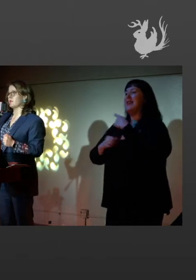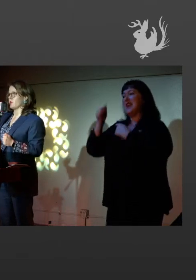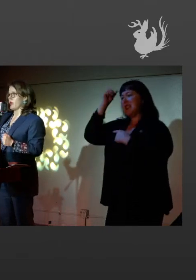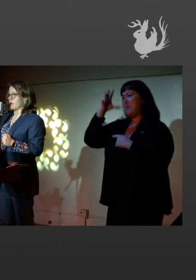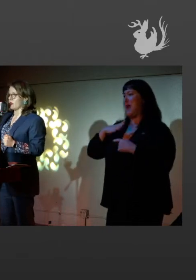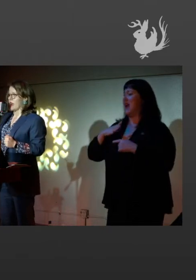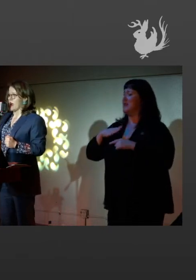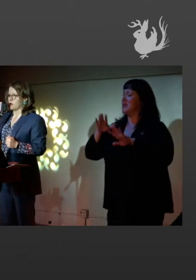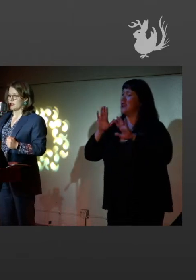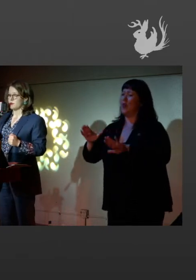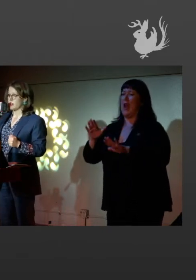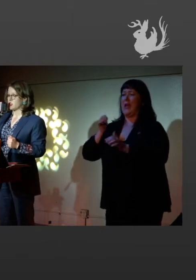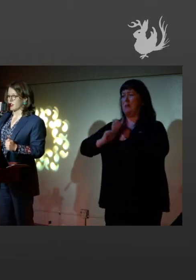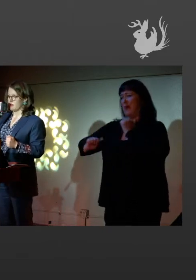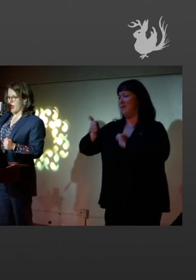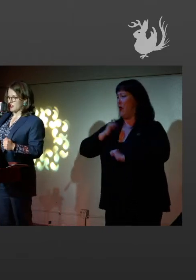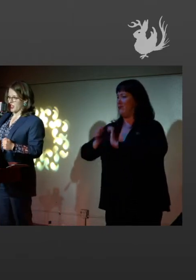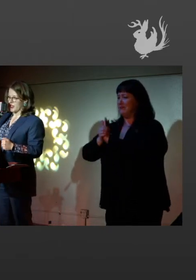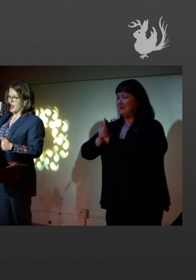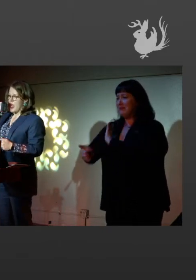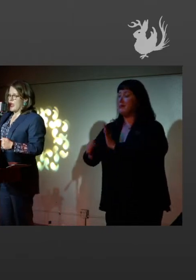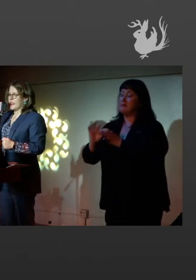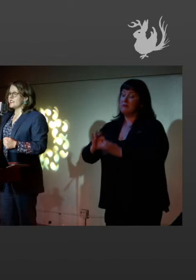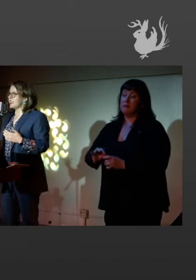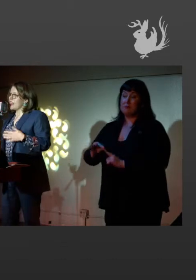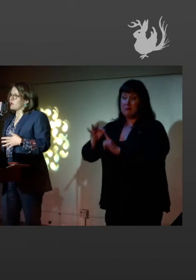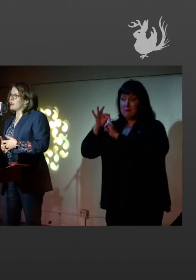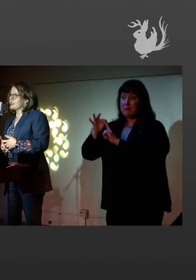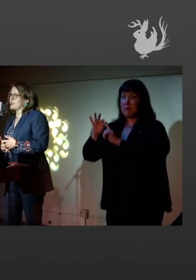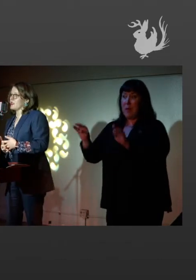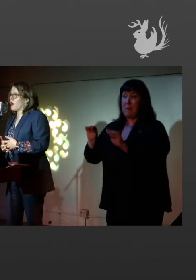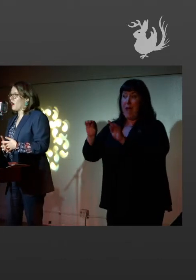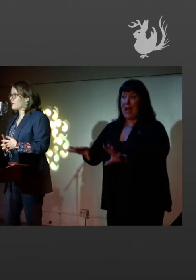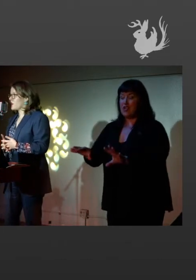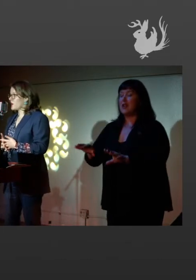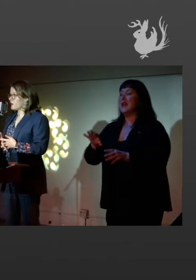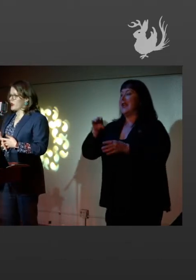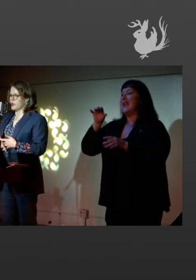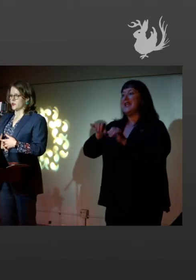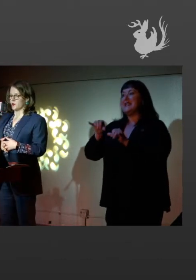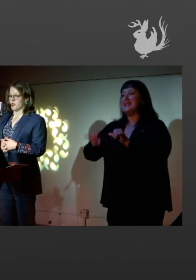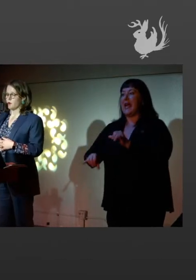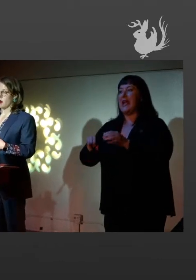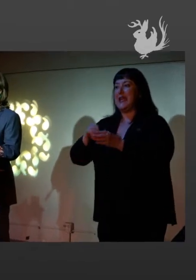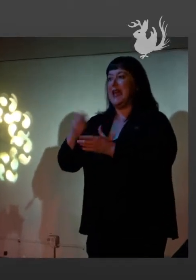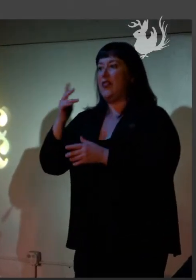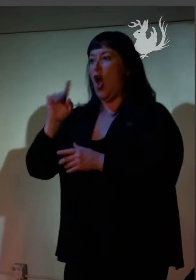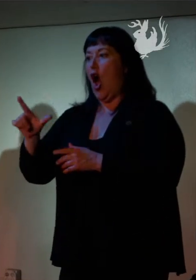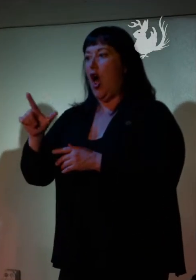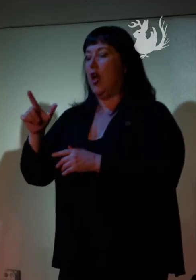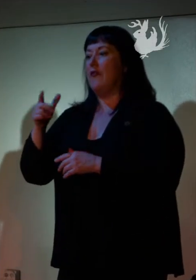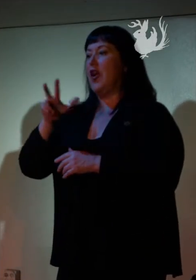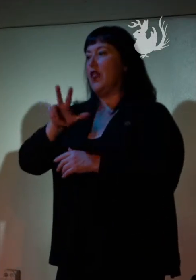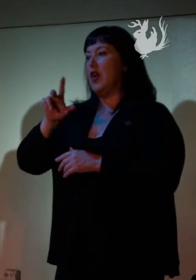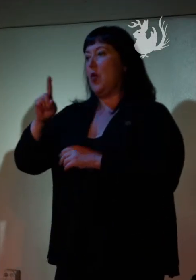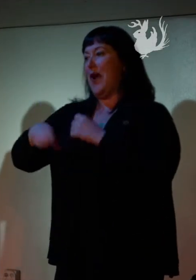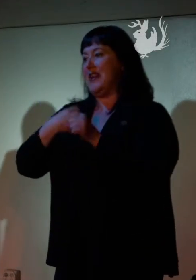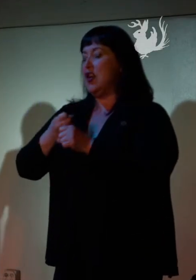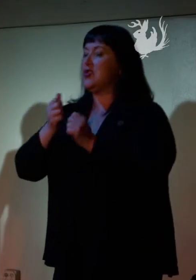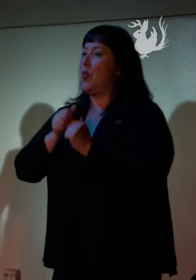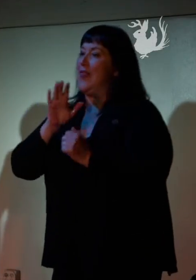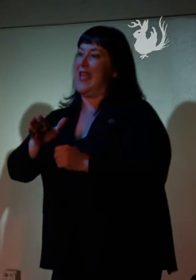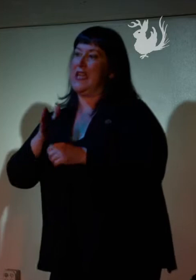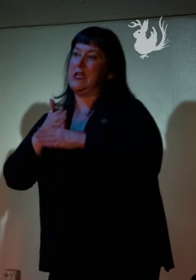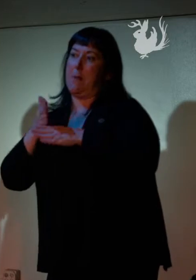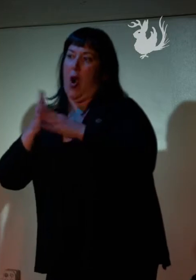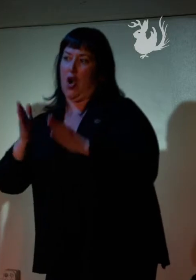performative renown, especially in magic, he stayed in residence at the hall for 31 years with his partner, George Alfred Cook. And